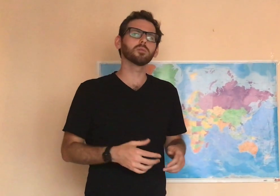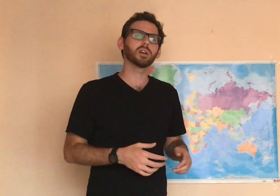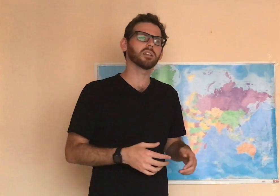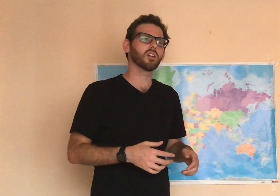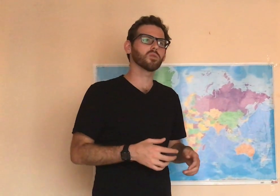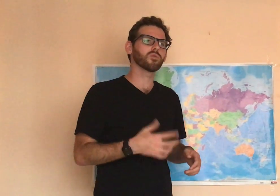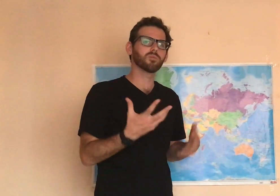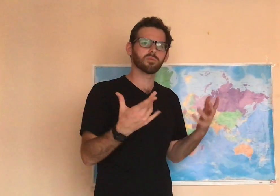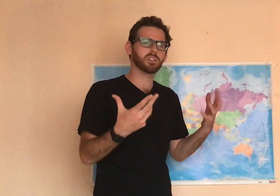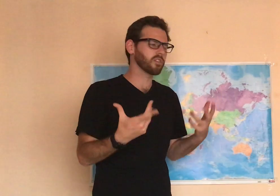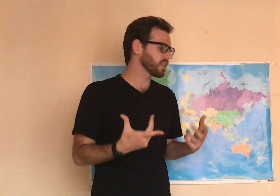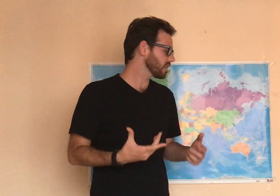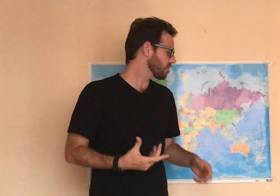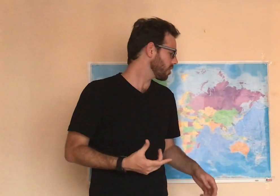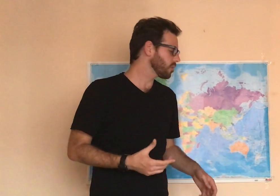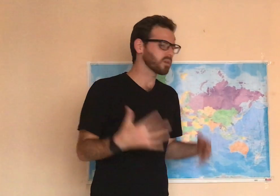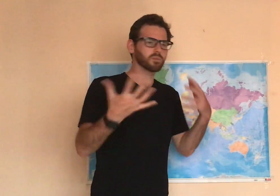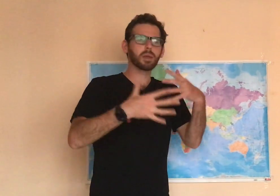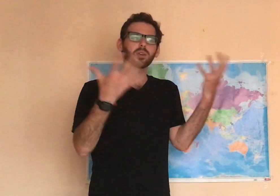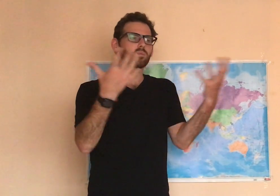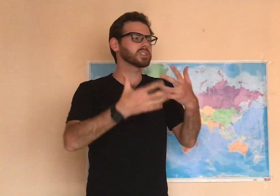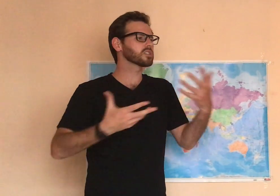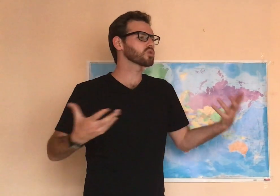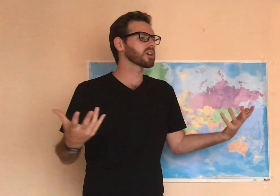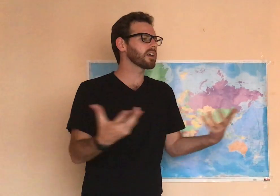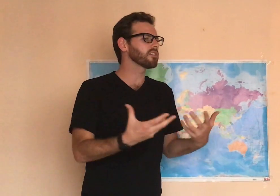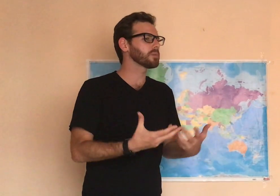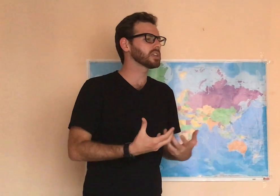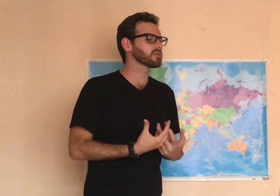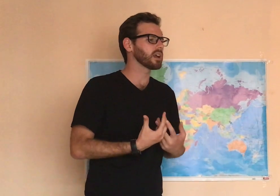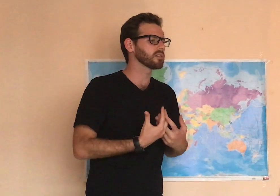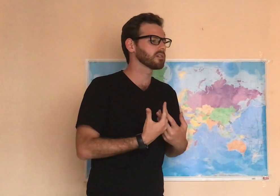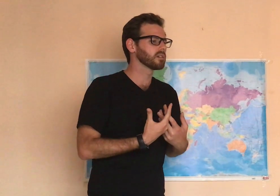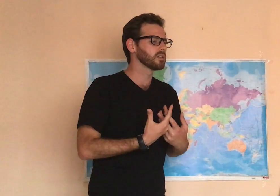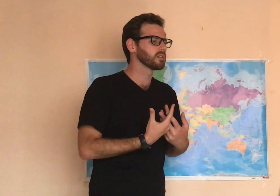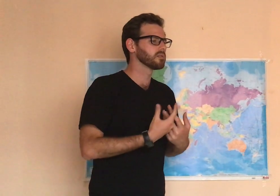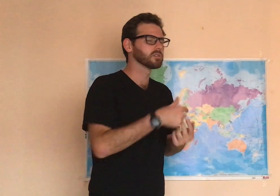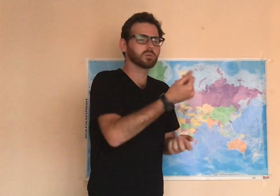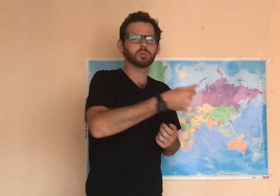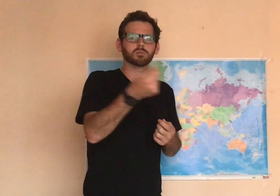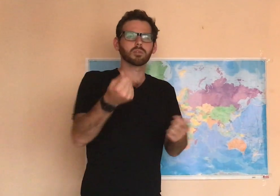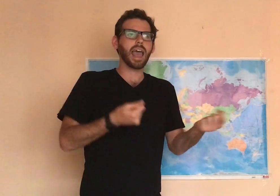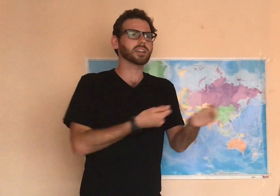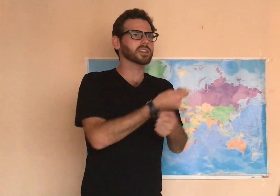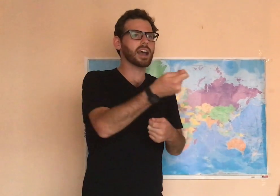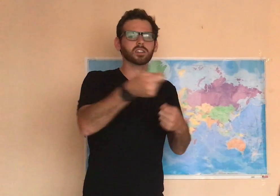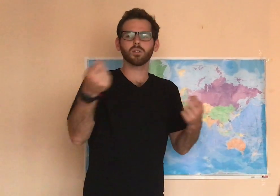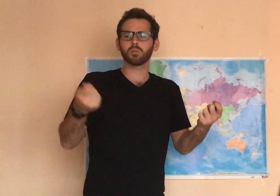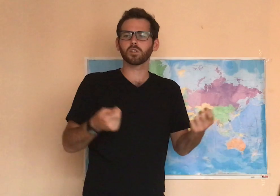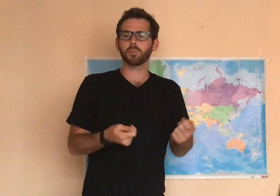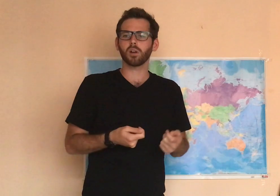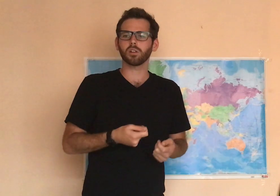you might know different things from. Or maybe, what's a story everybody's read? So, ask. Ask around with your partner.